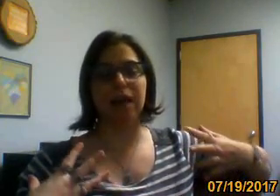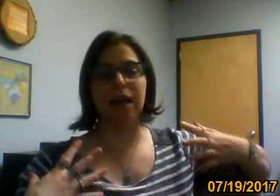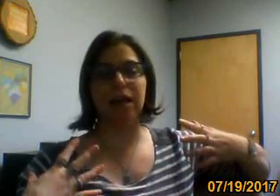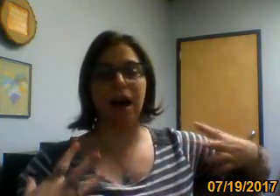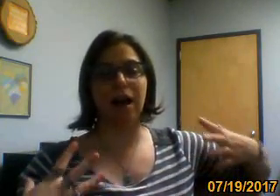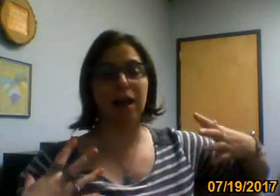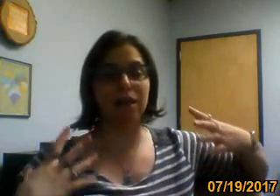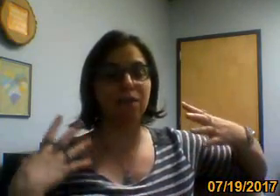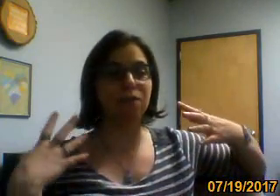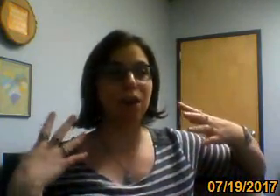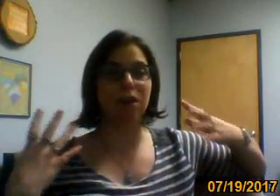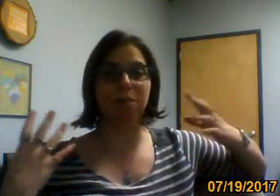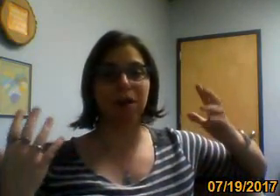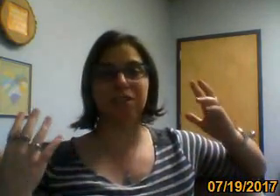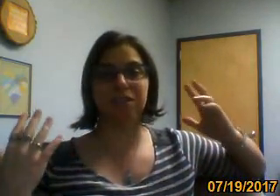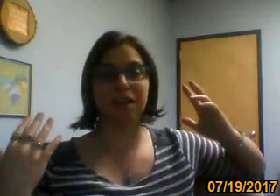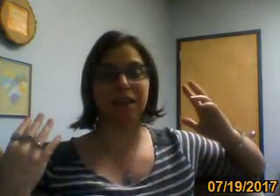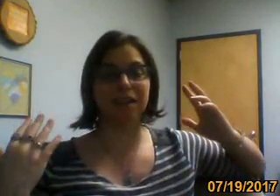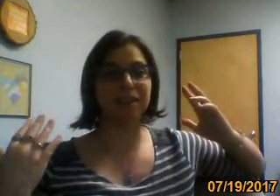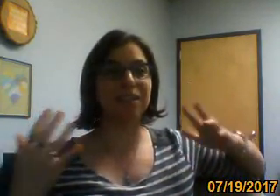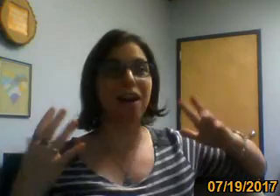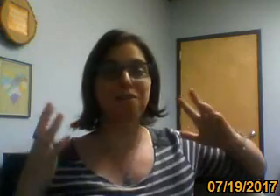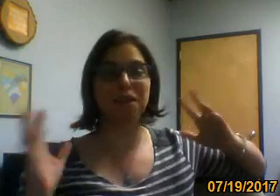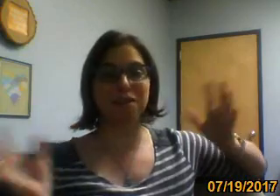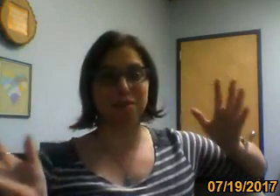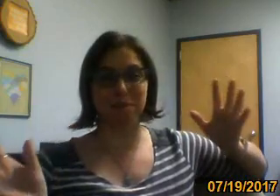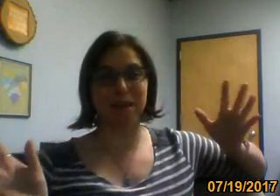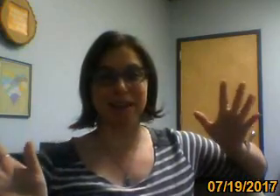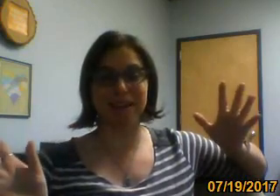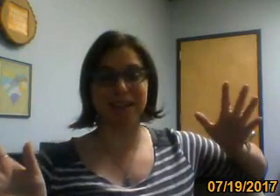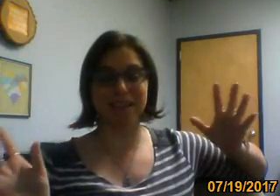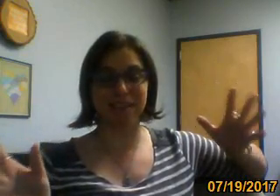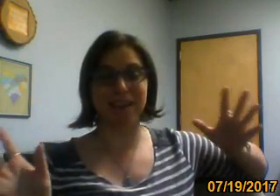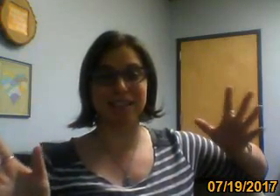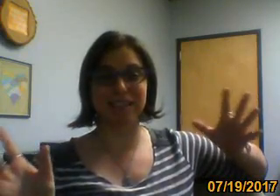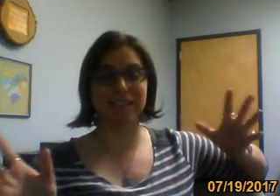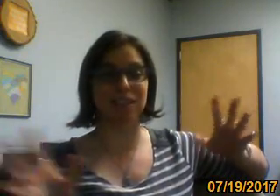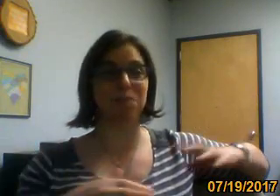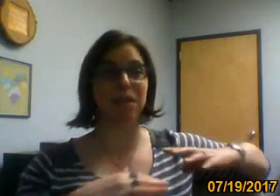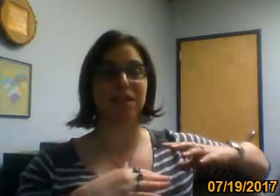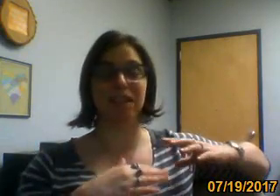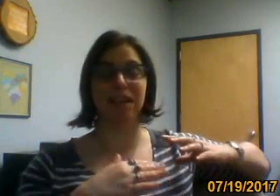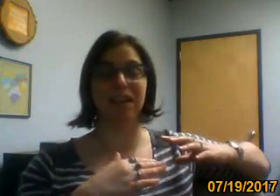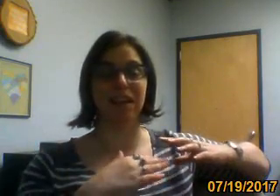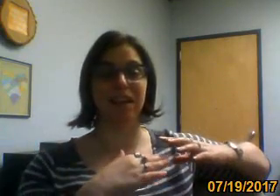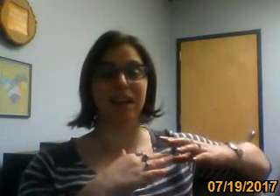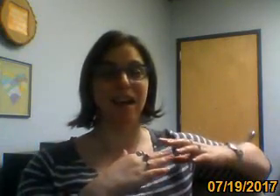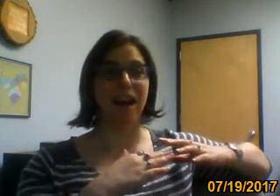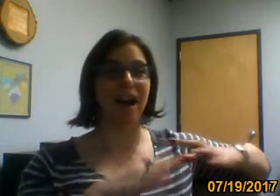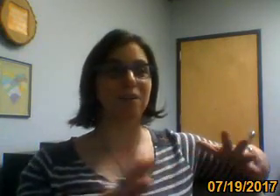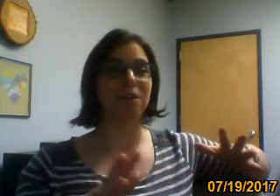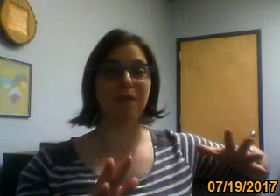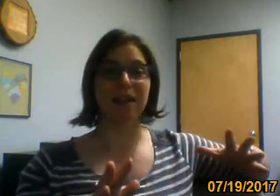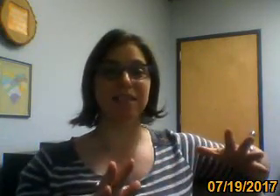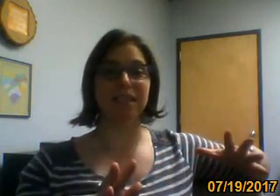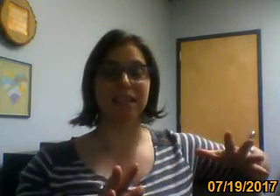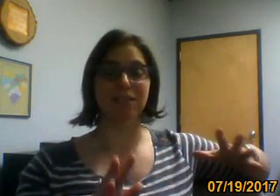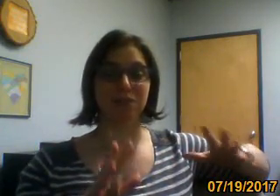nights. And I very much, like, love that those paint nights exist because, like, I would imagine that